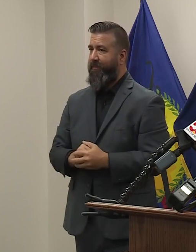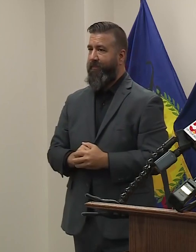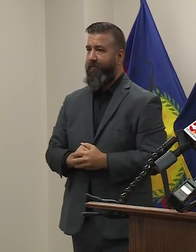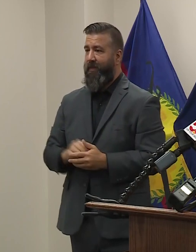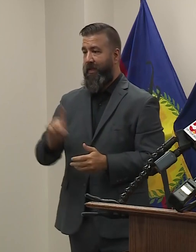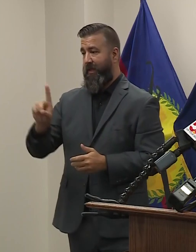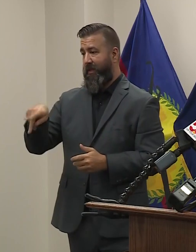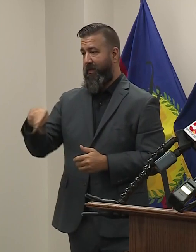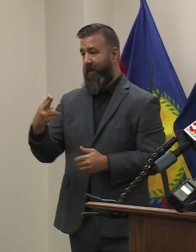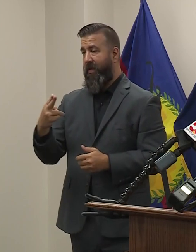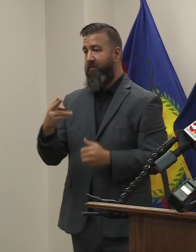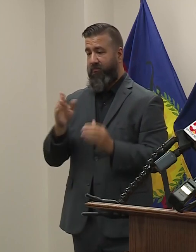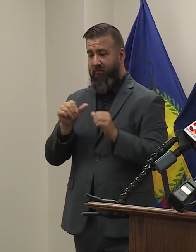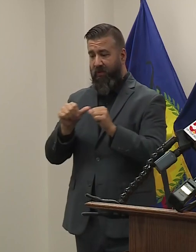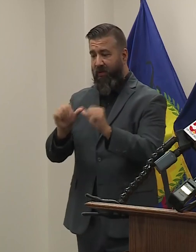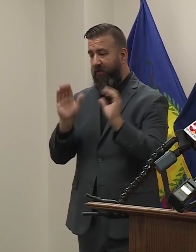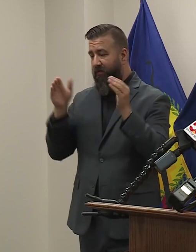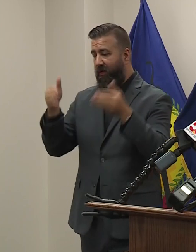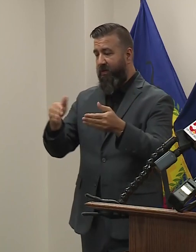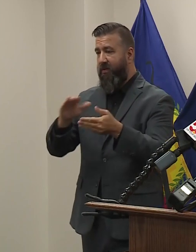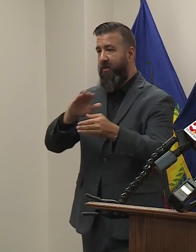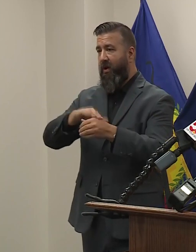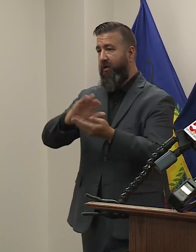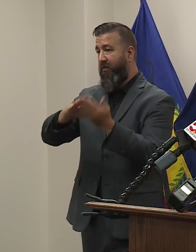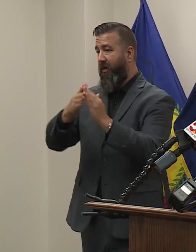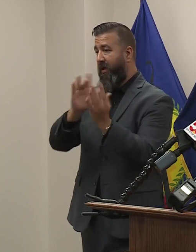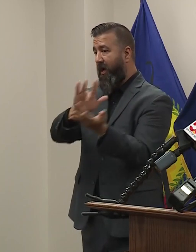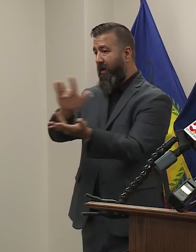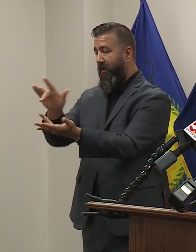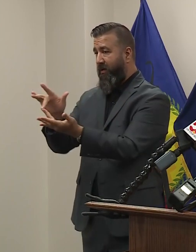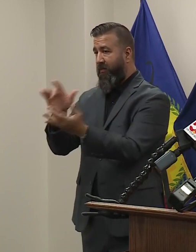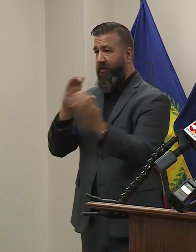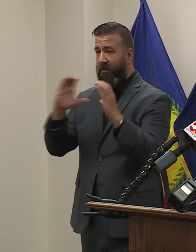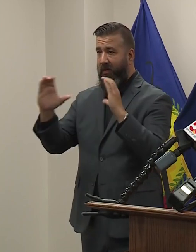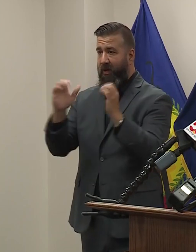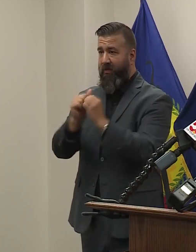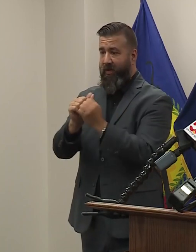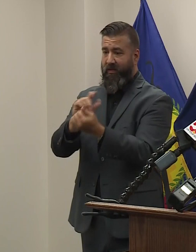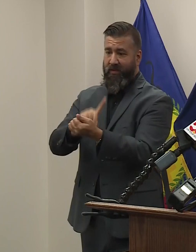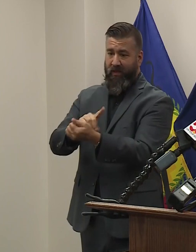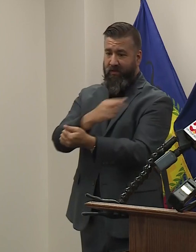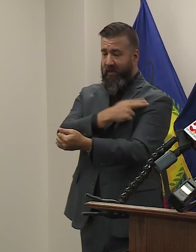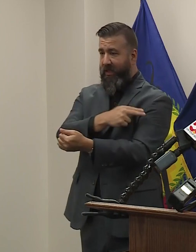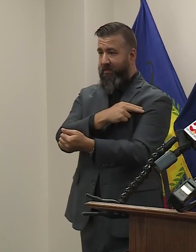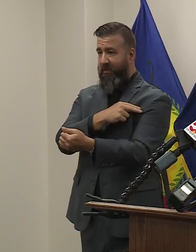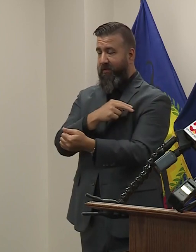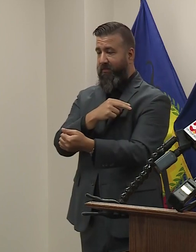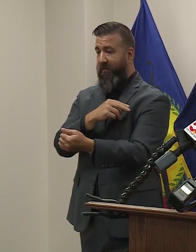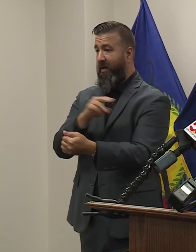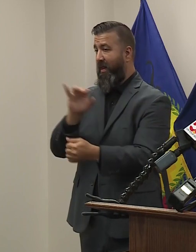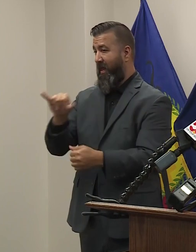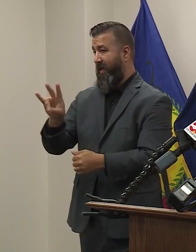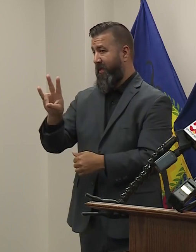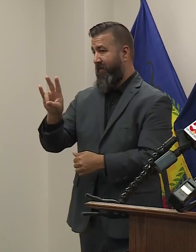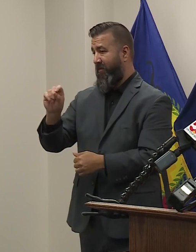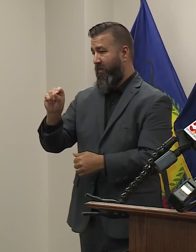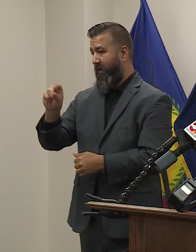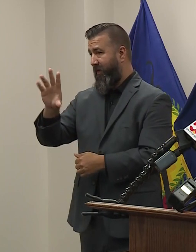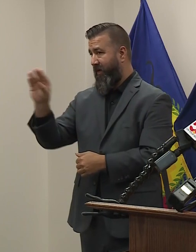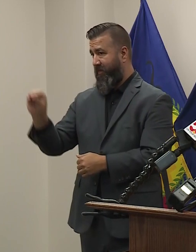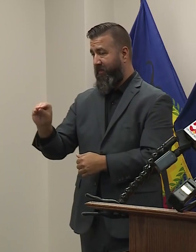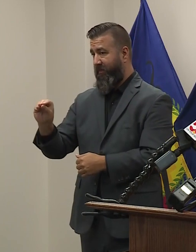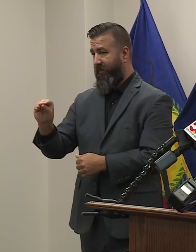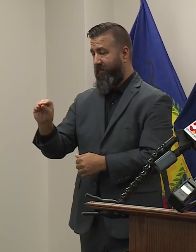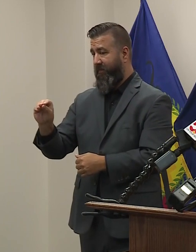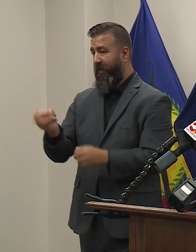DPH, as I said, does continue to focus on community outreach, communication, and local neighborhood clinics in North County. That 7.5% increase in those six